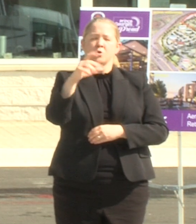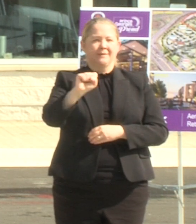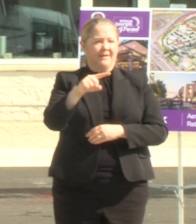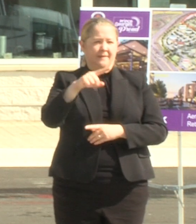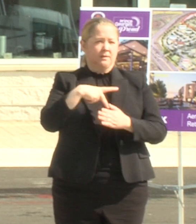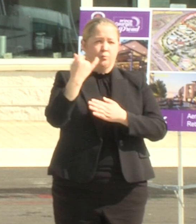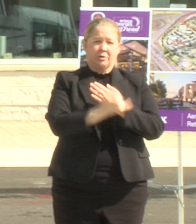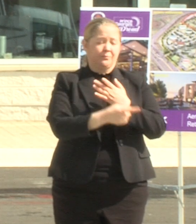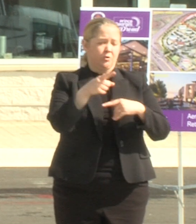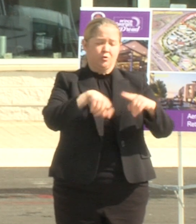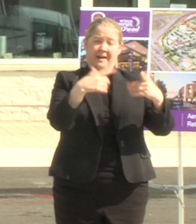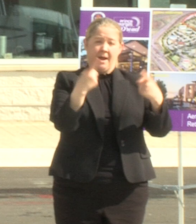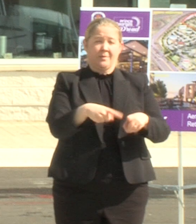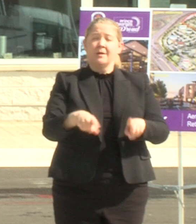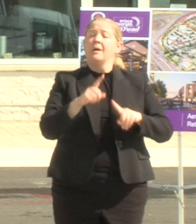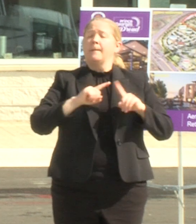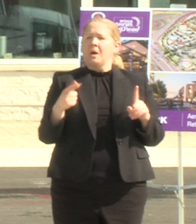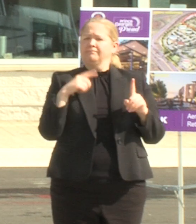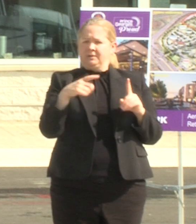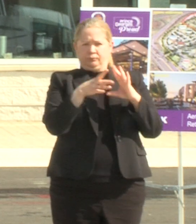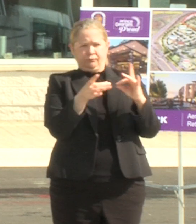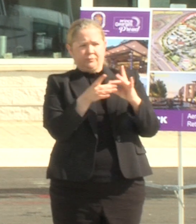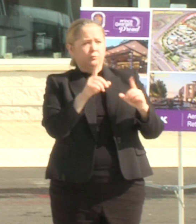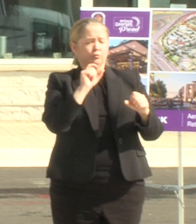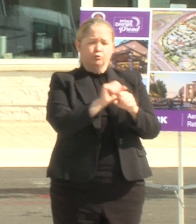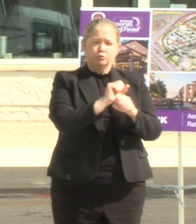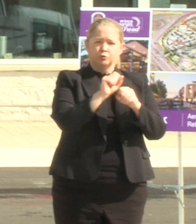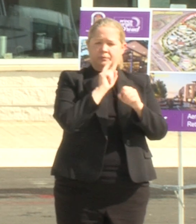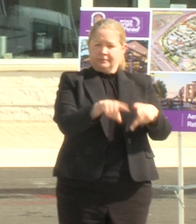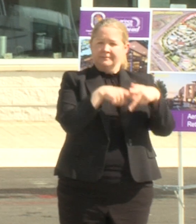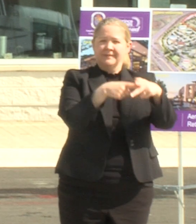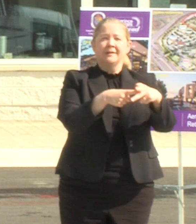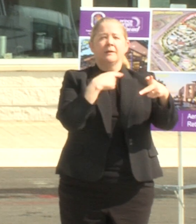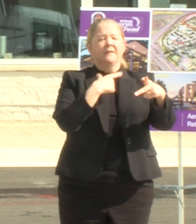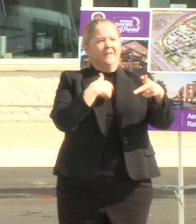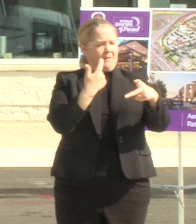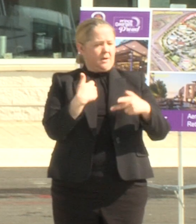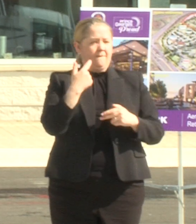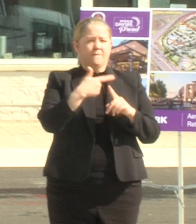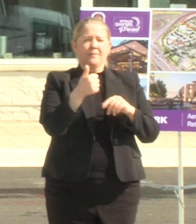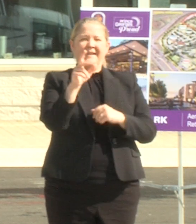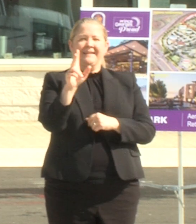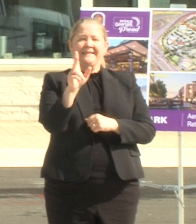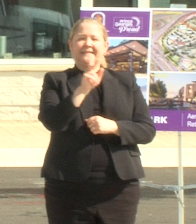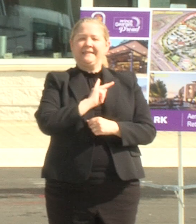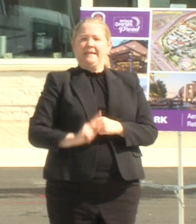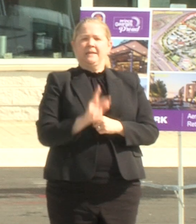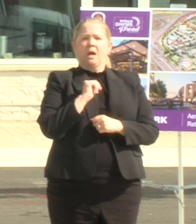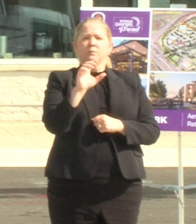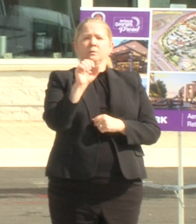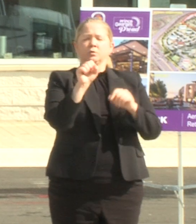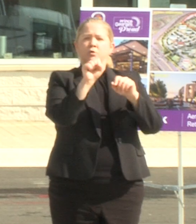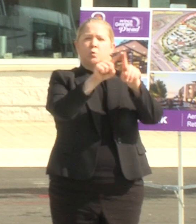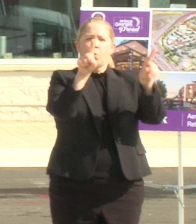be remiss though if i did not mention that the true originators of this project were the members of the sanctuary at kingdom square under the leadership of bishop anthony